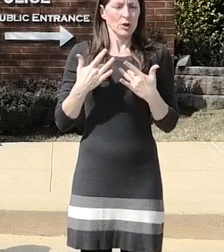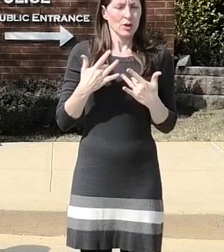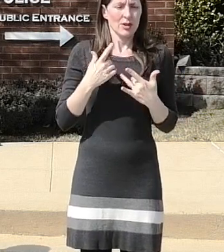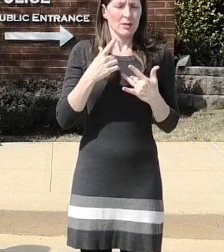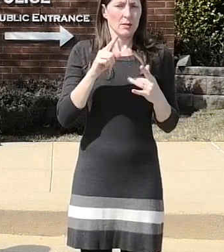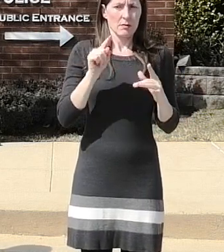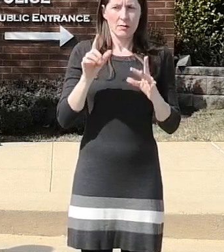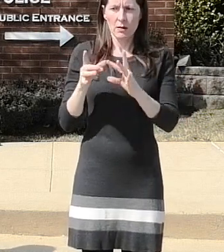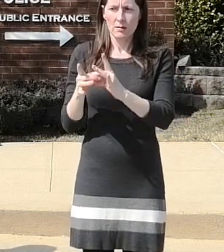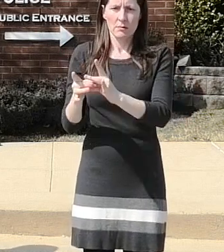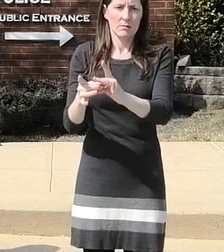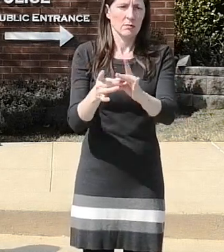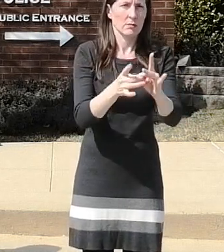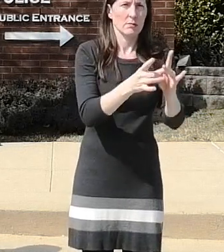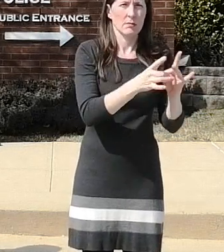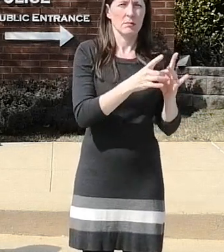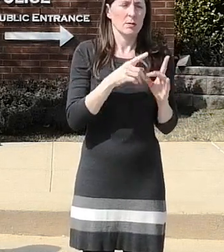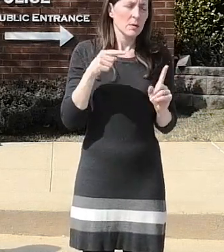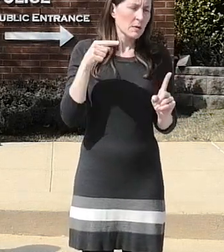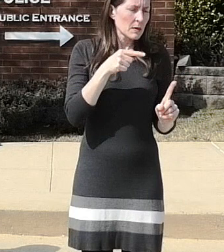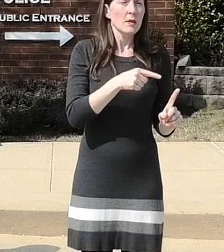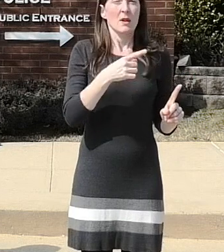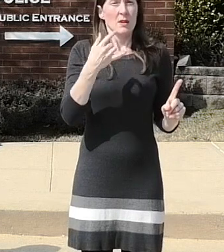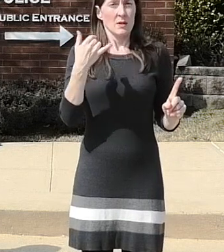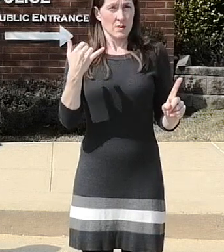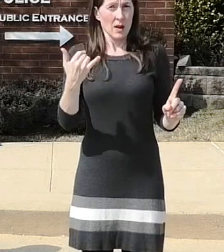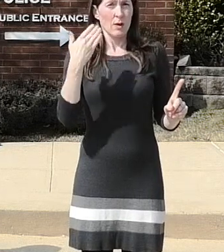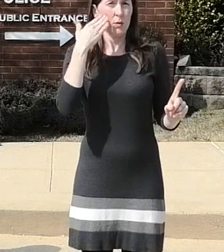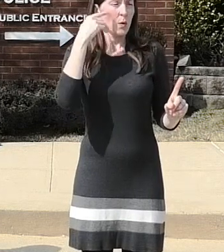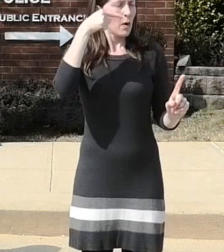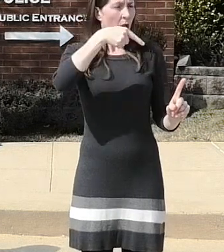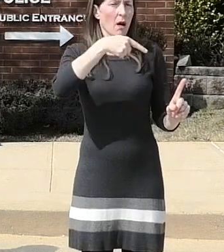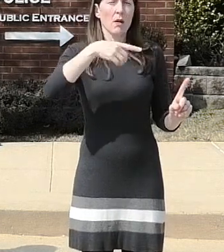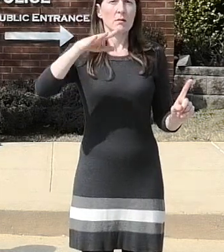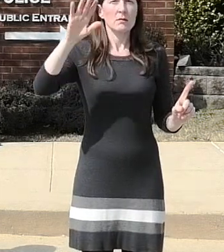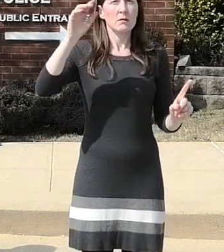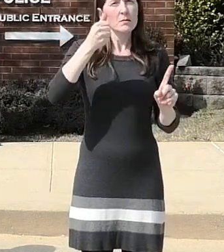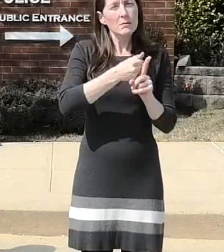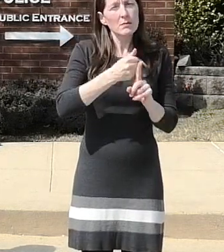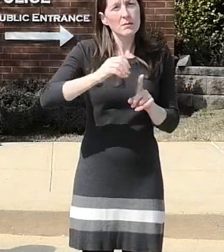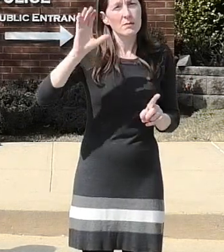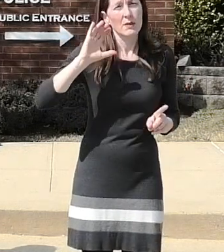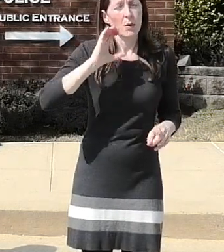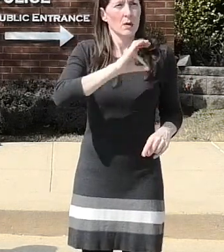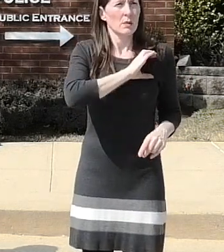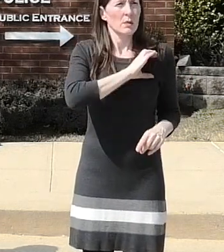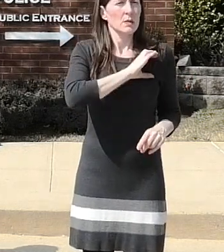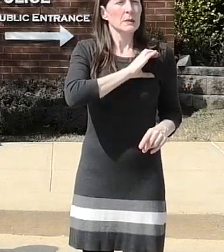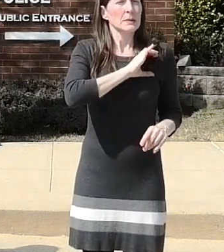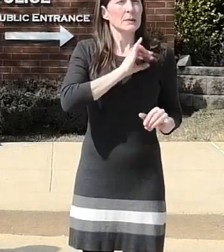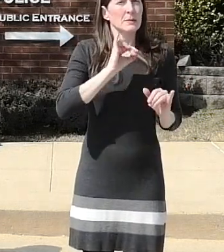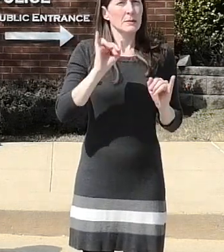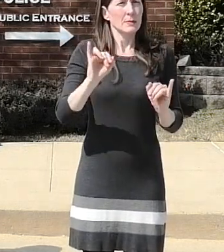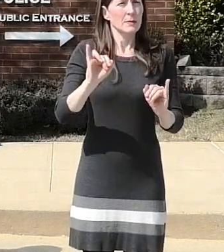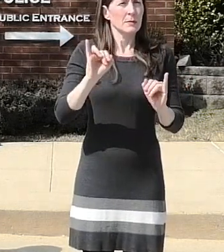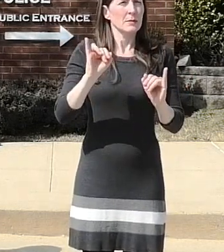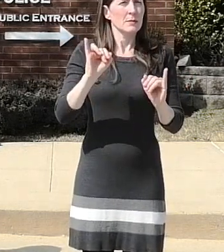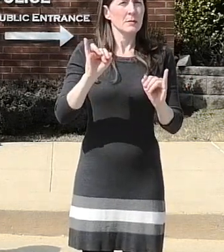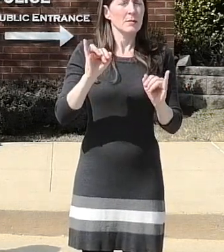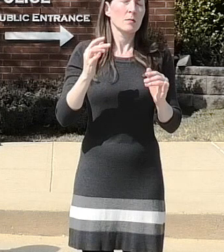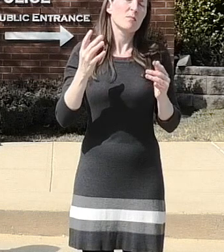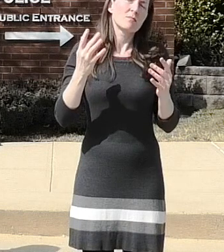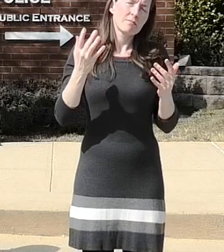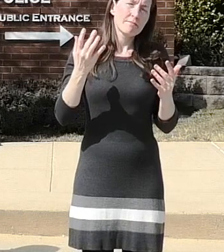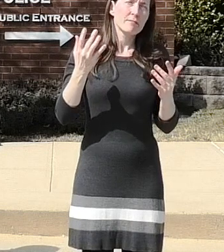it when it comes down to someone of the public stature that he had uh it absolutely starts to tighten up the